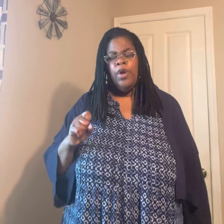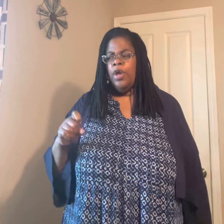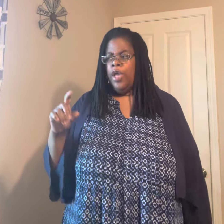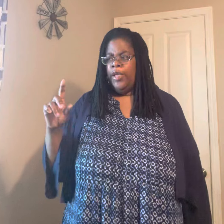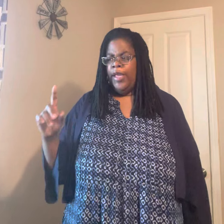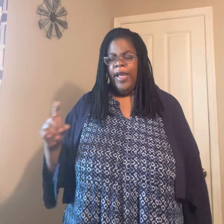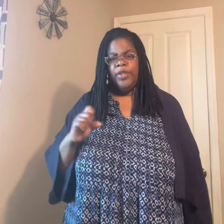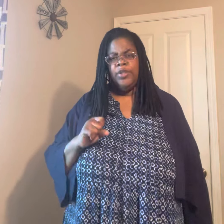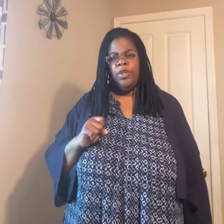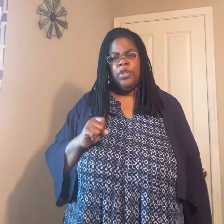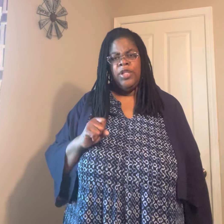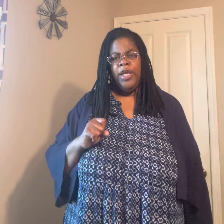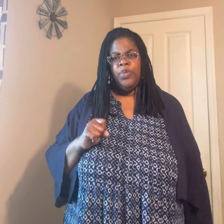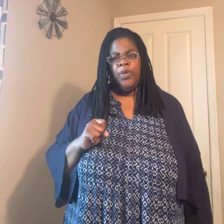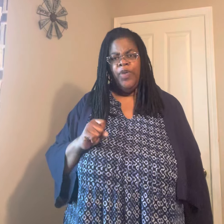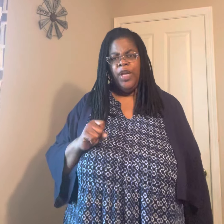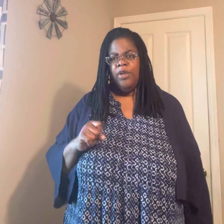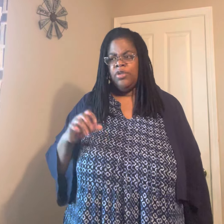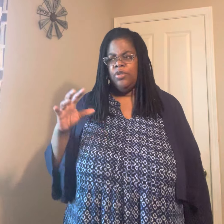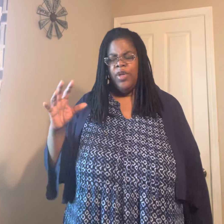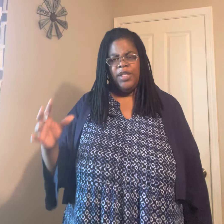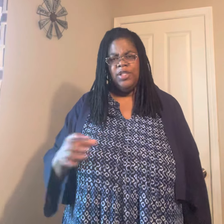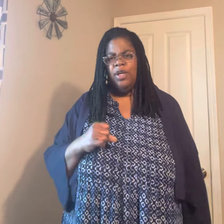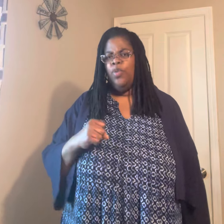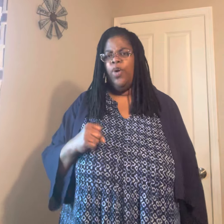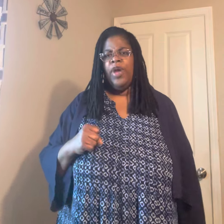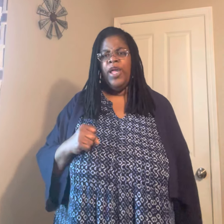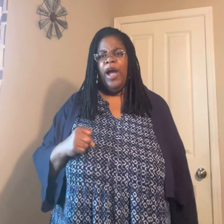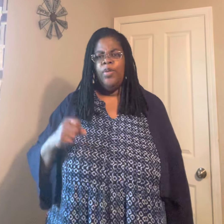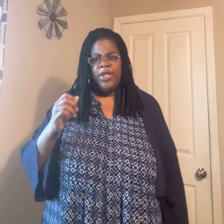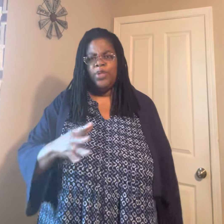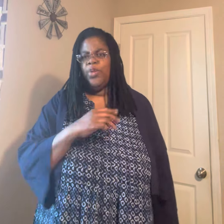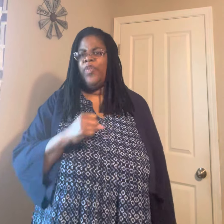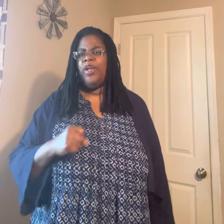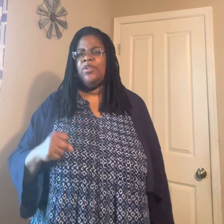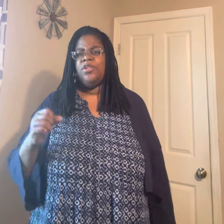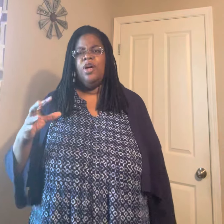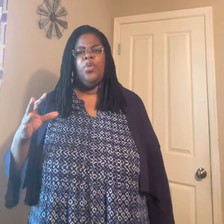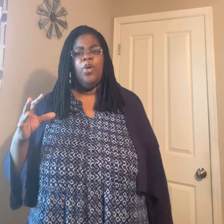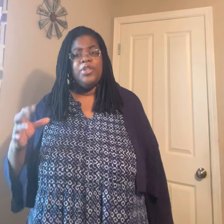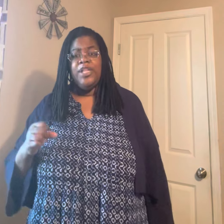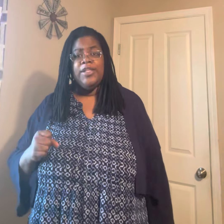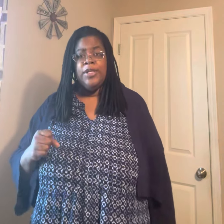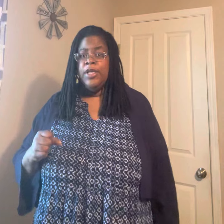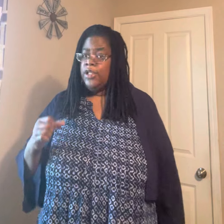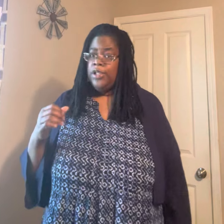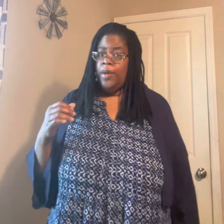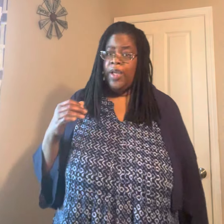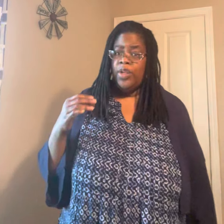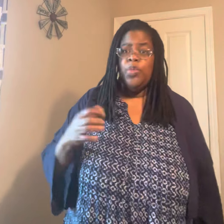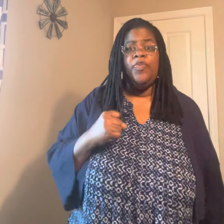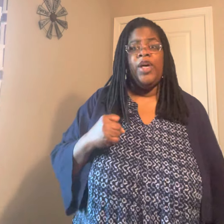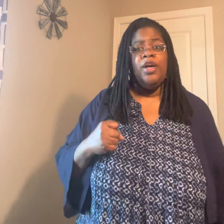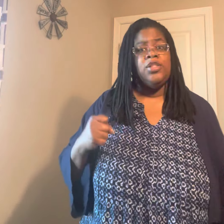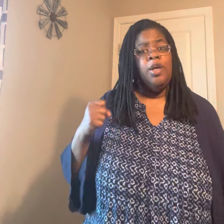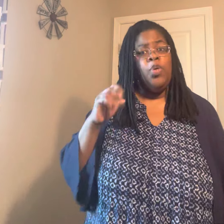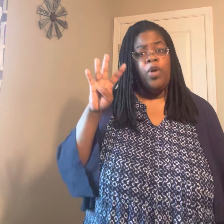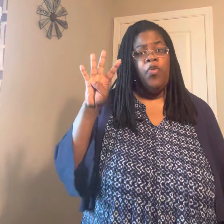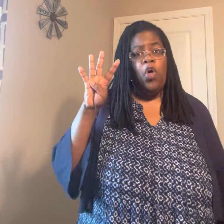And they got the same $25. So you got some who worked eight hours and got $25. Some who worked six and got $25. Some who worked four